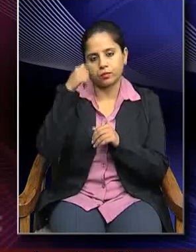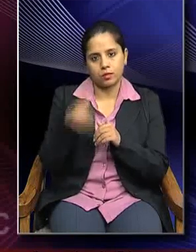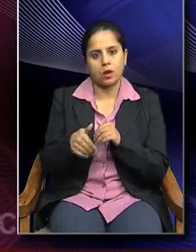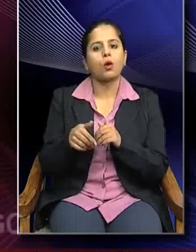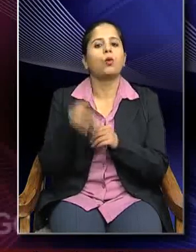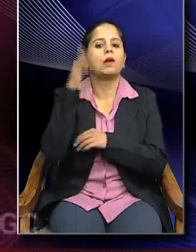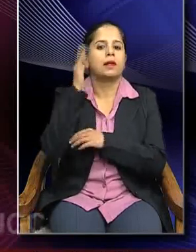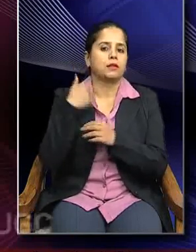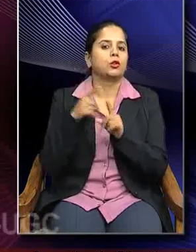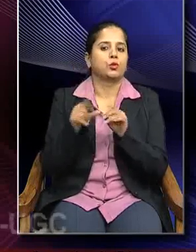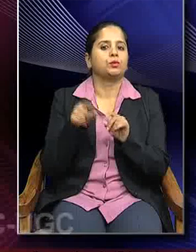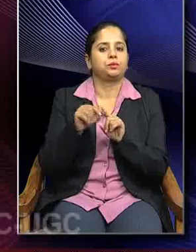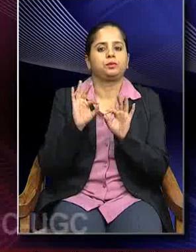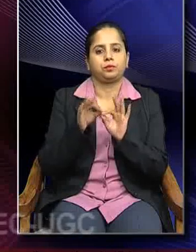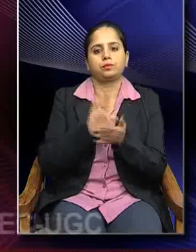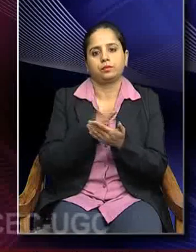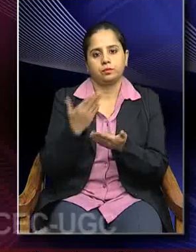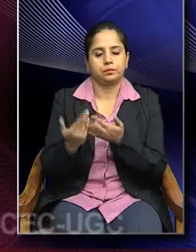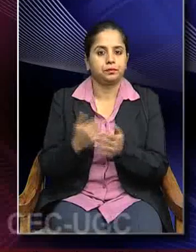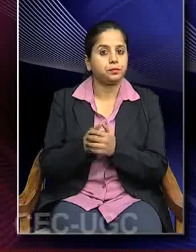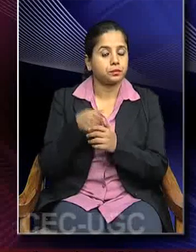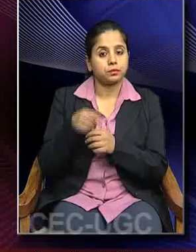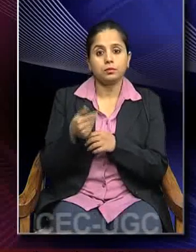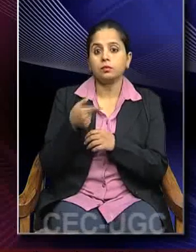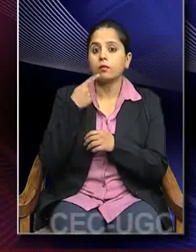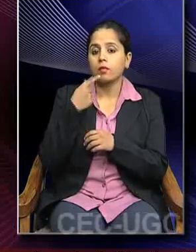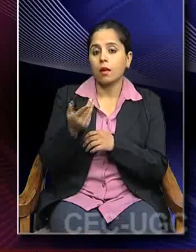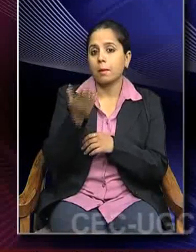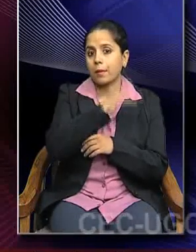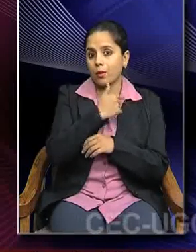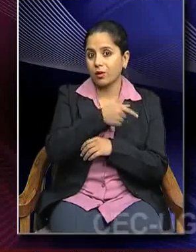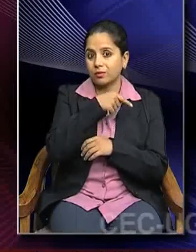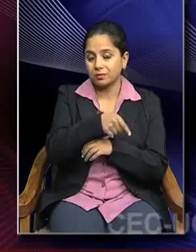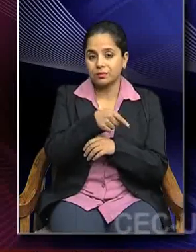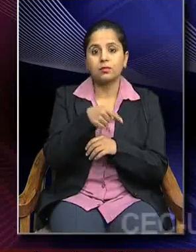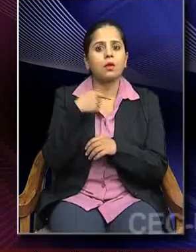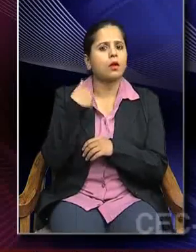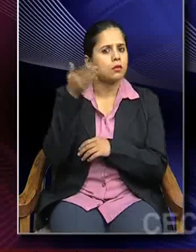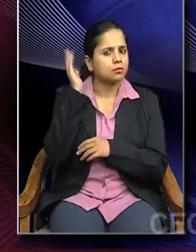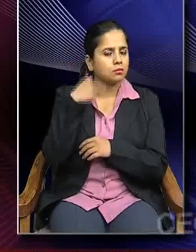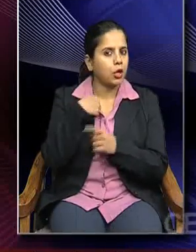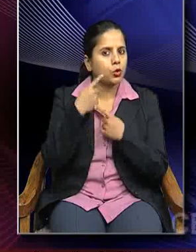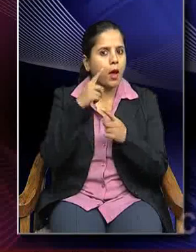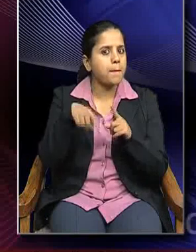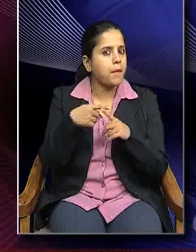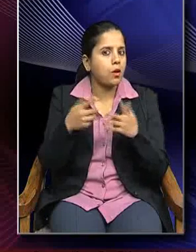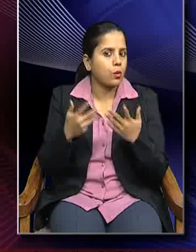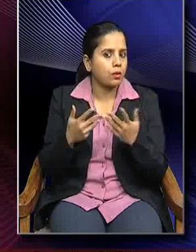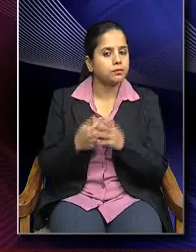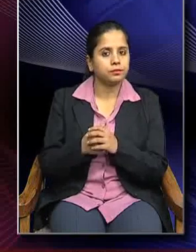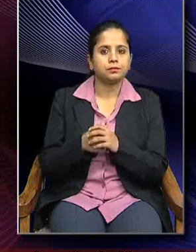lecture. In the previous part of this lecture we have spoken about the